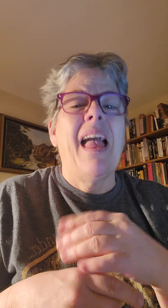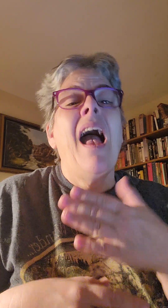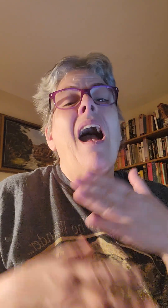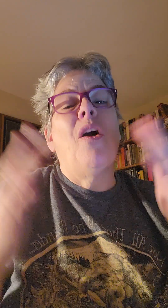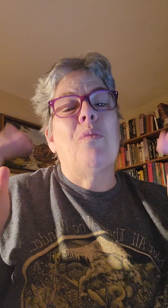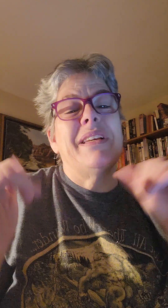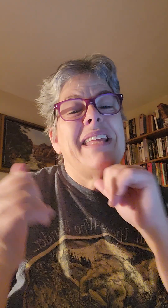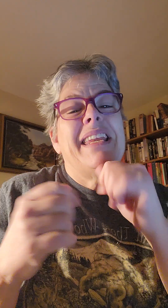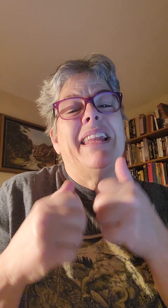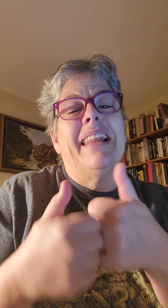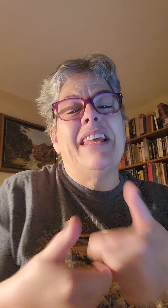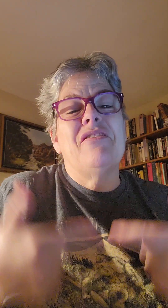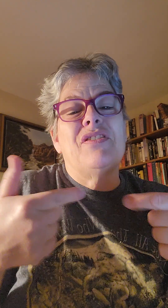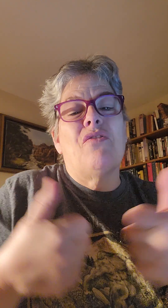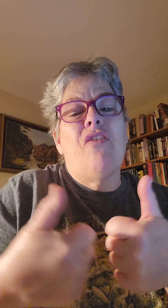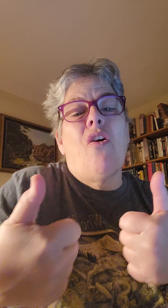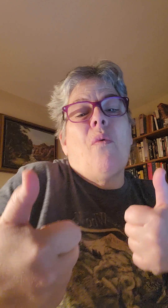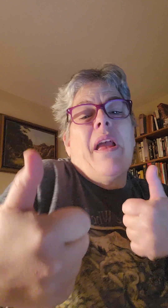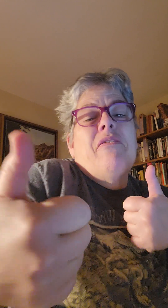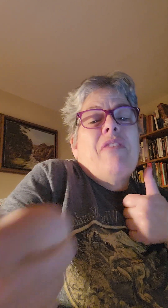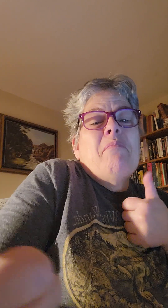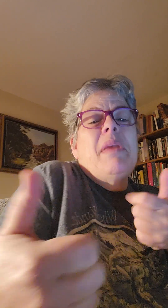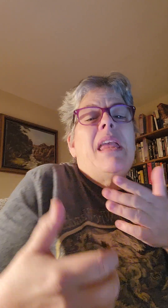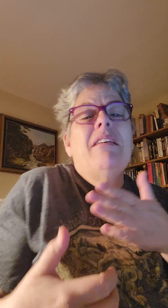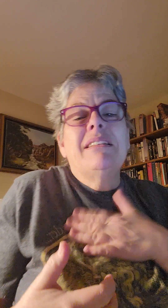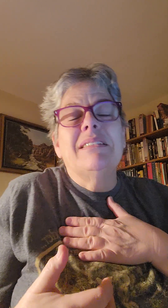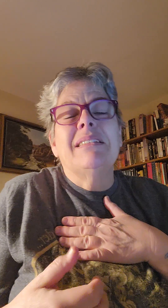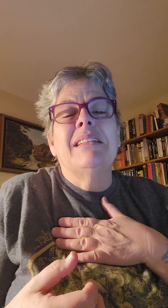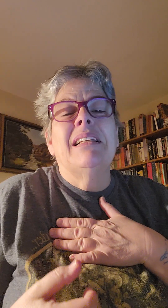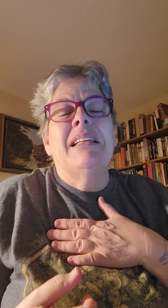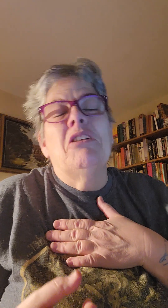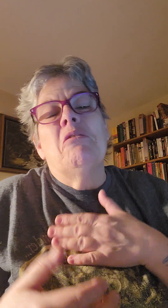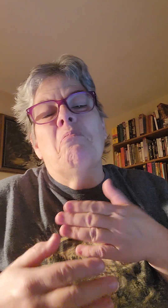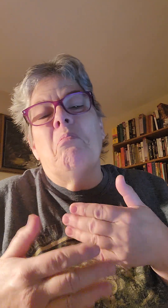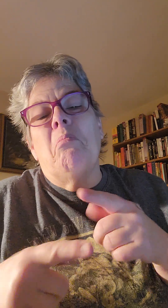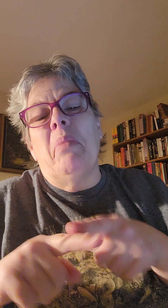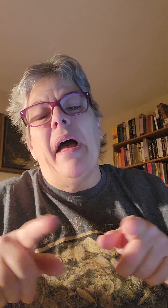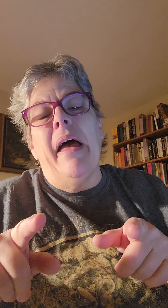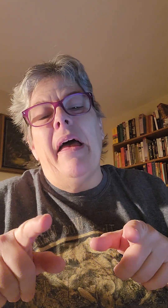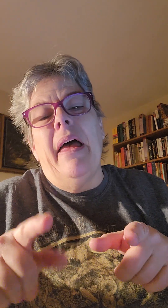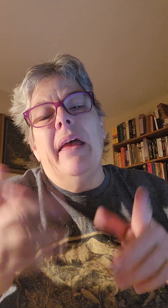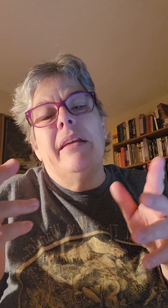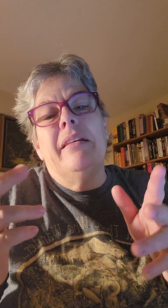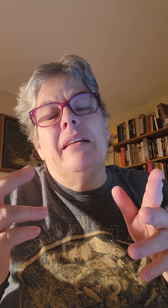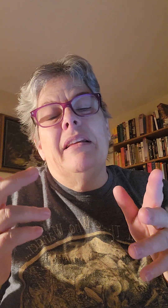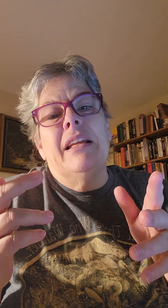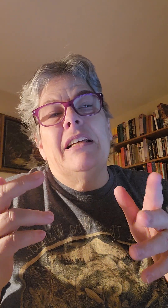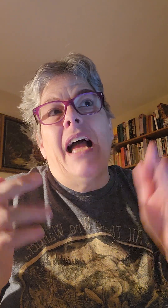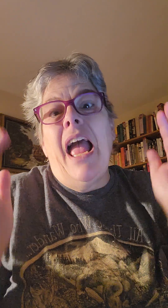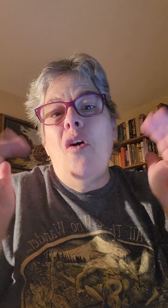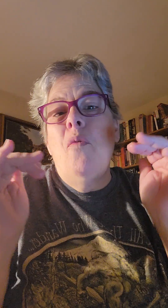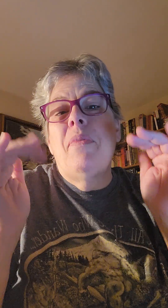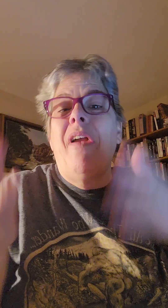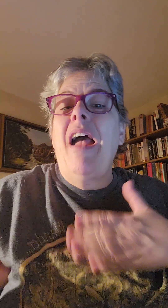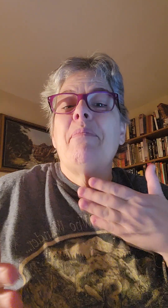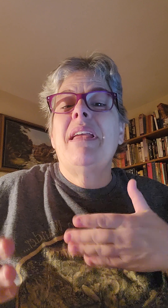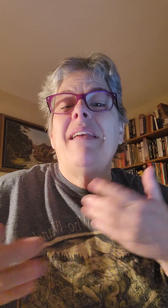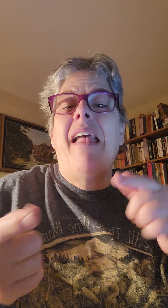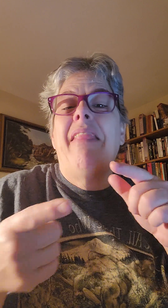I wish they didn't live so far away from me, but I hope they're happy. And